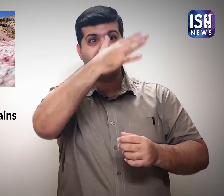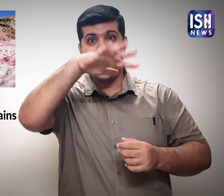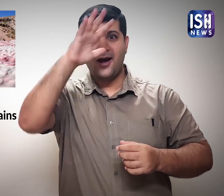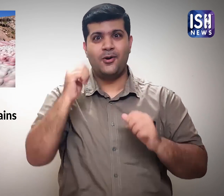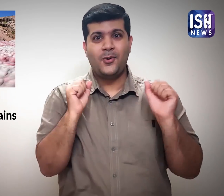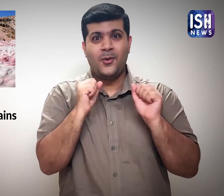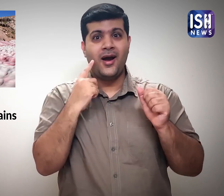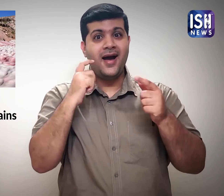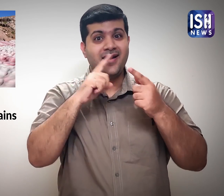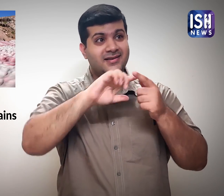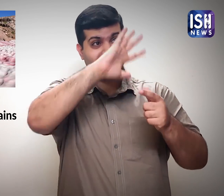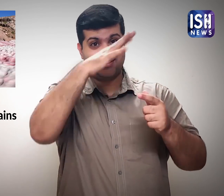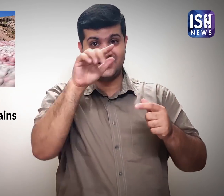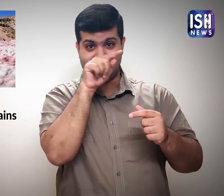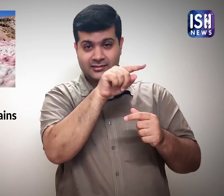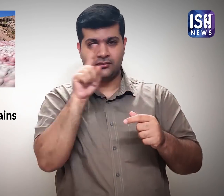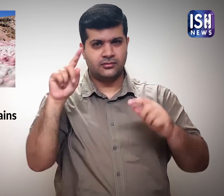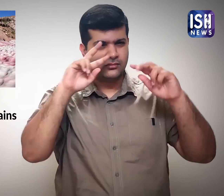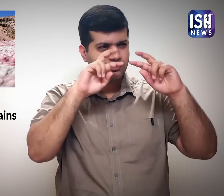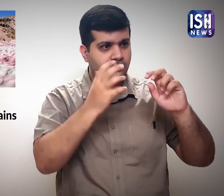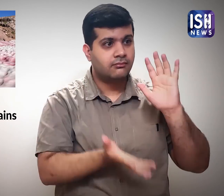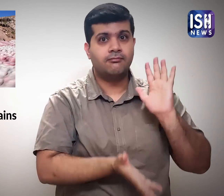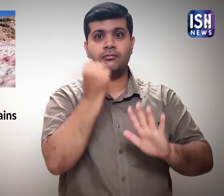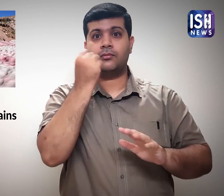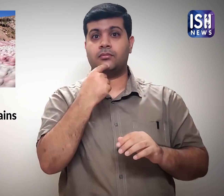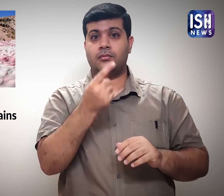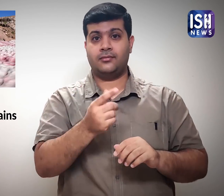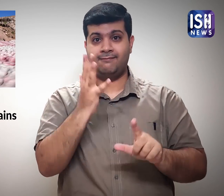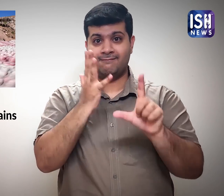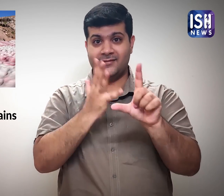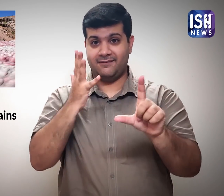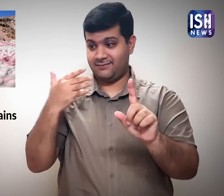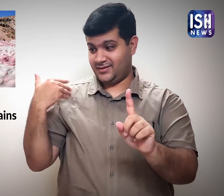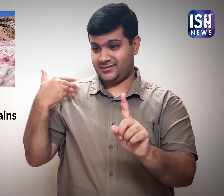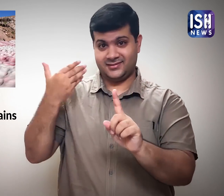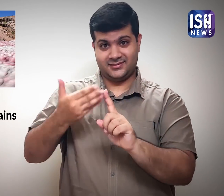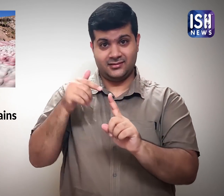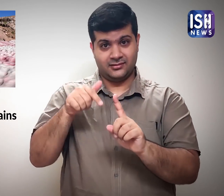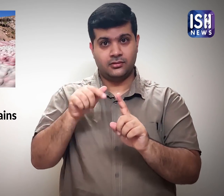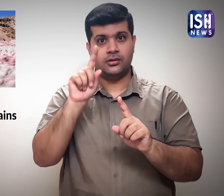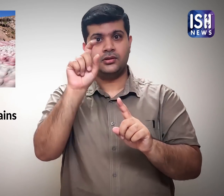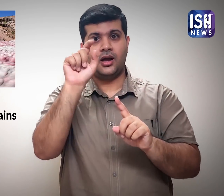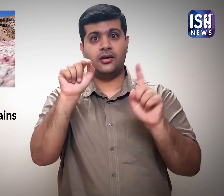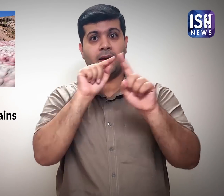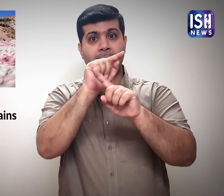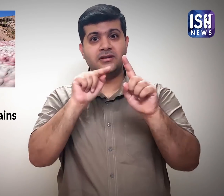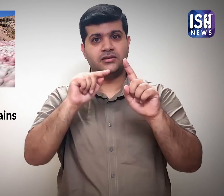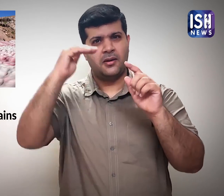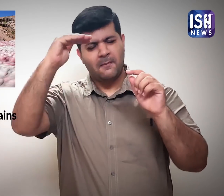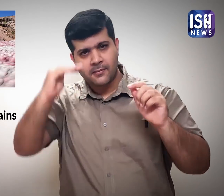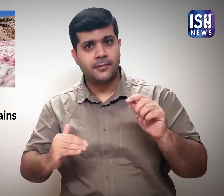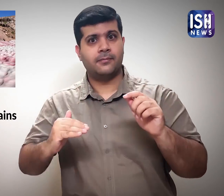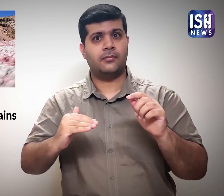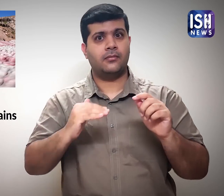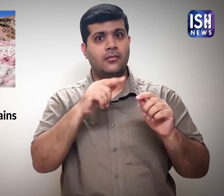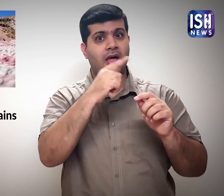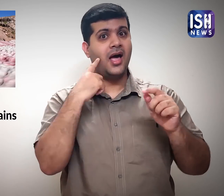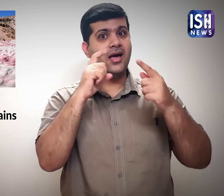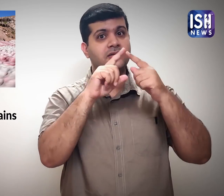have shrunk by 10% in the last 5 years.